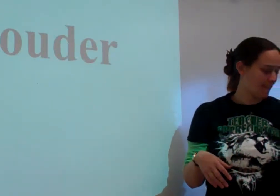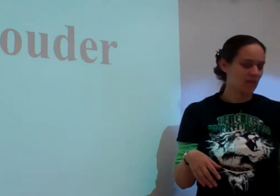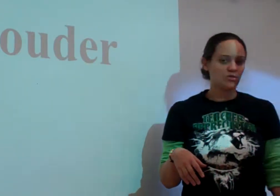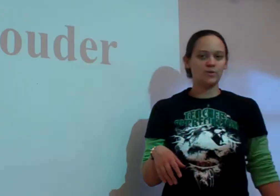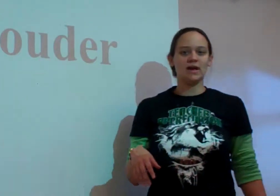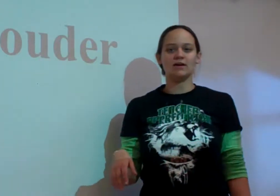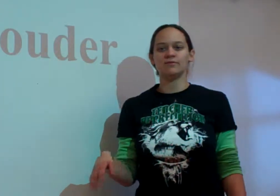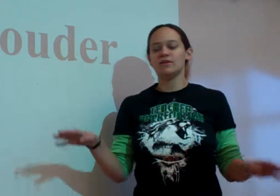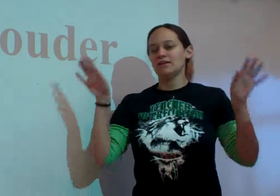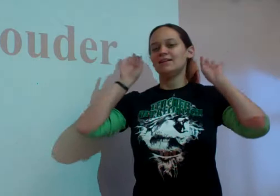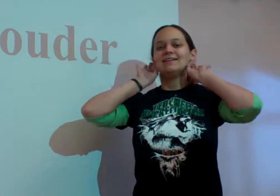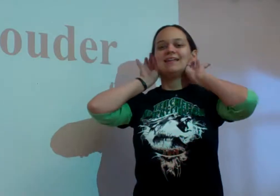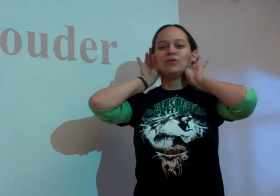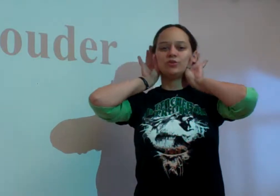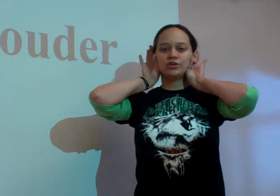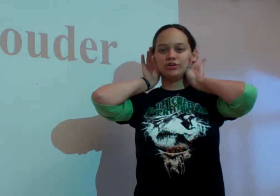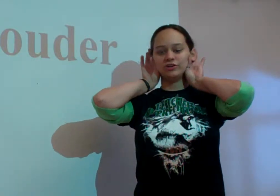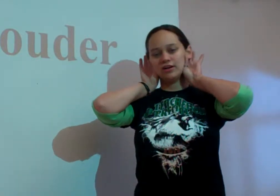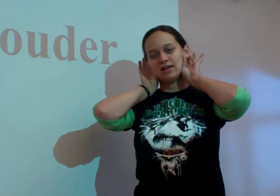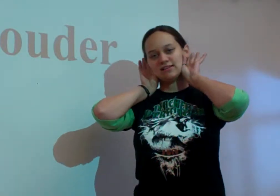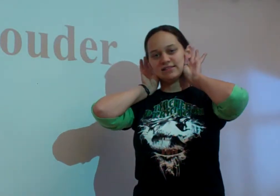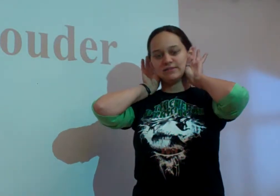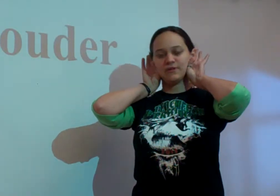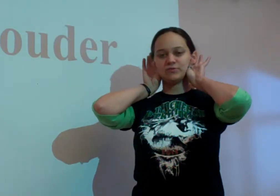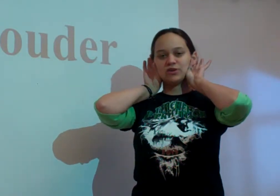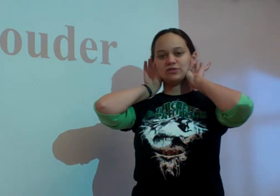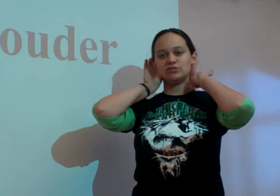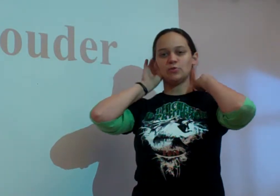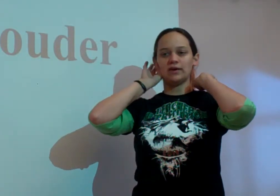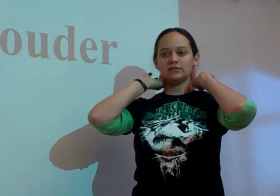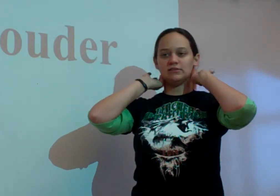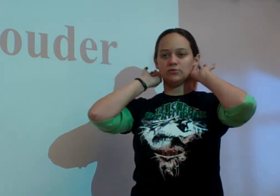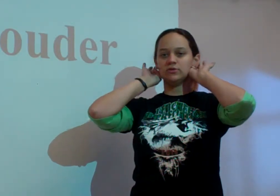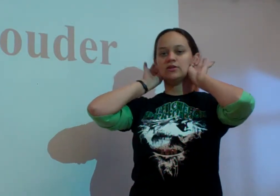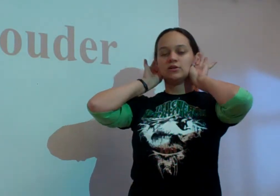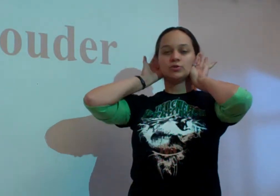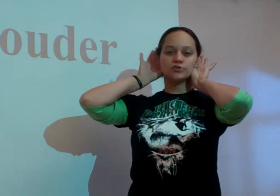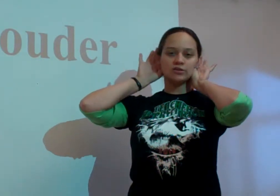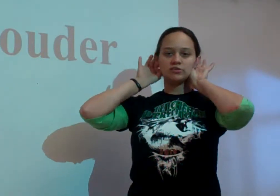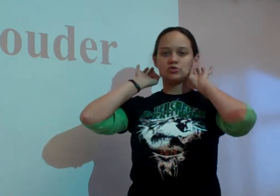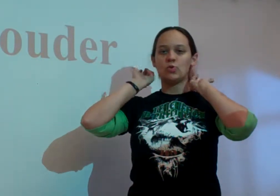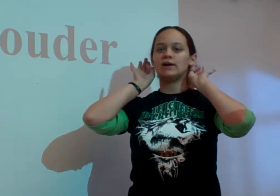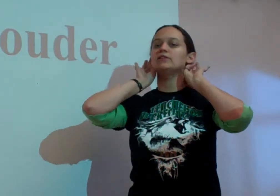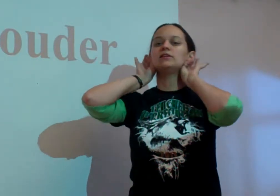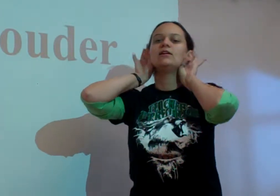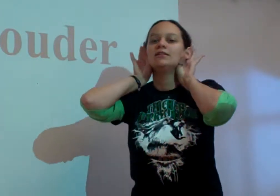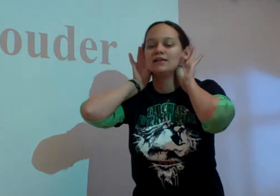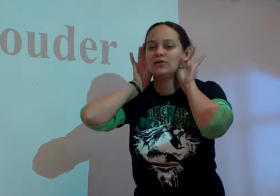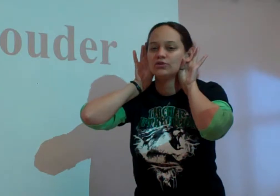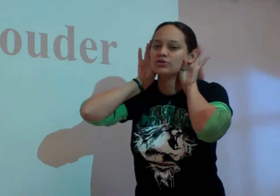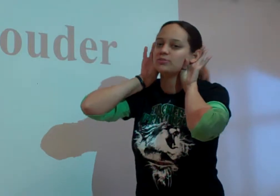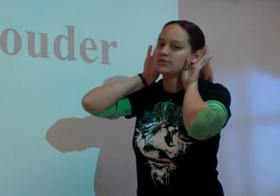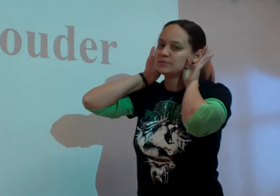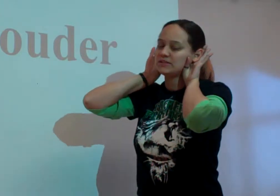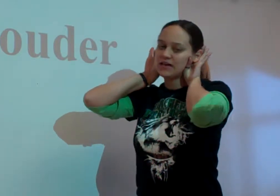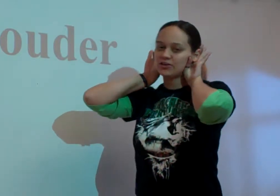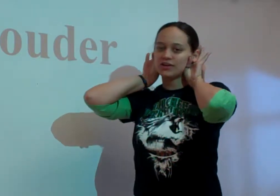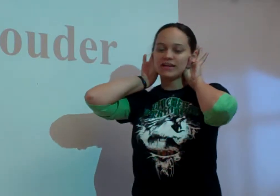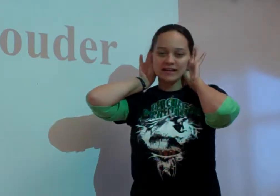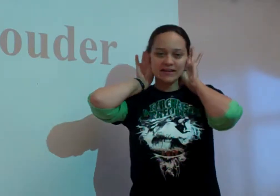Then we have louder, as in if I'm talking too quietly or you're talking too quietly. Louder! Please speak louder! I can't